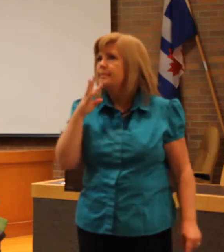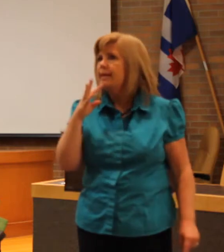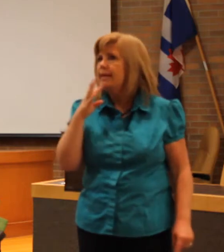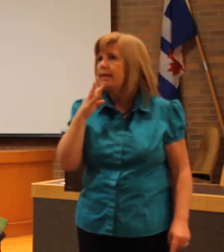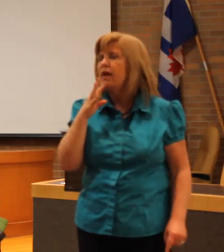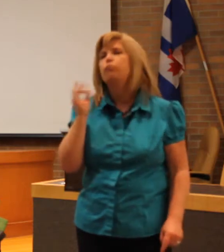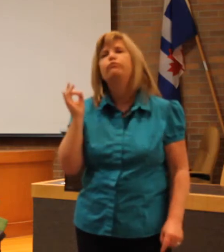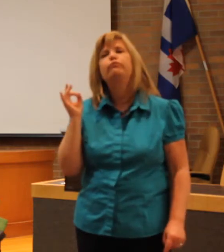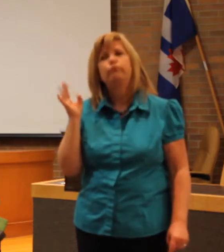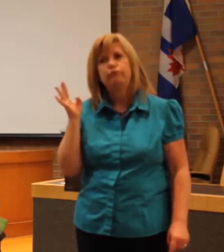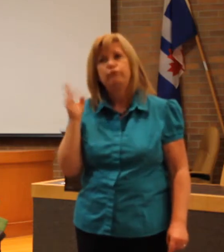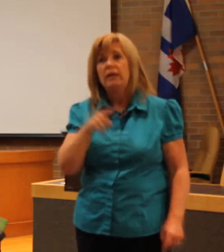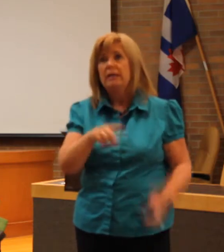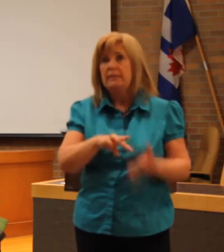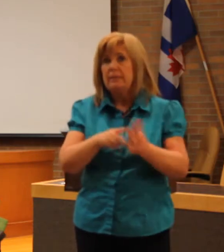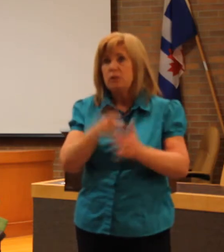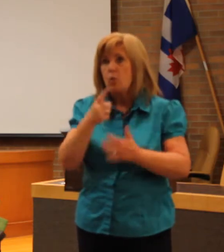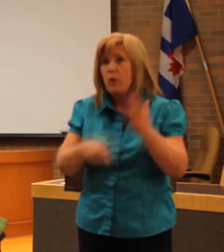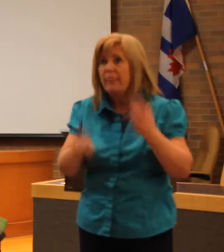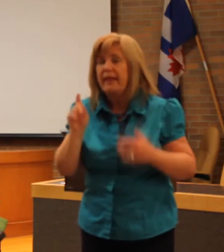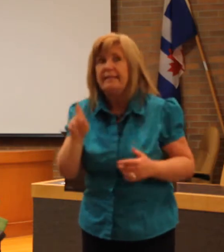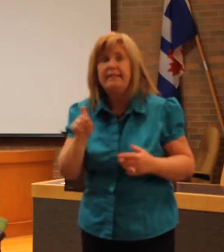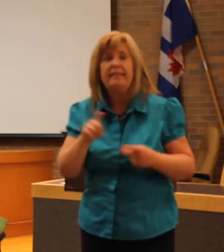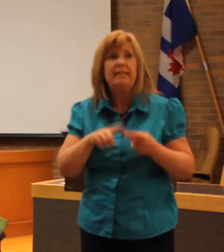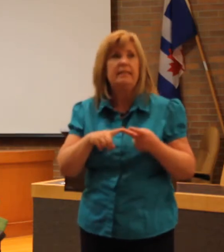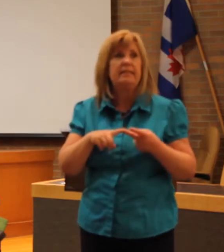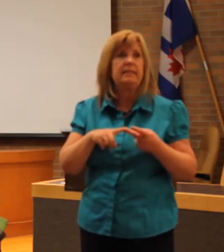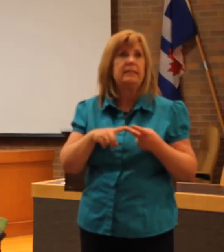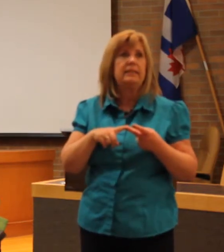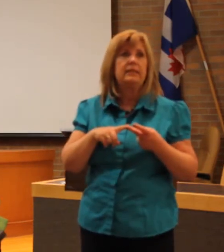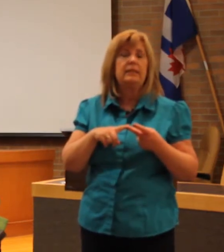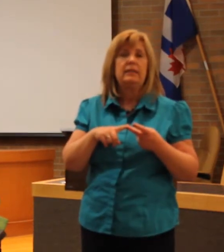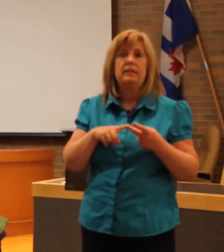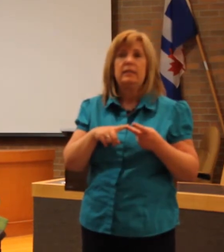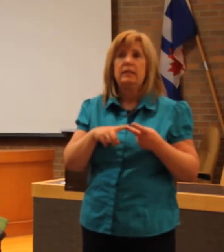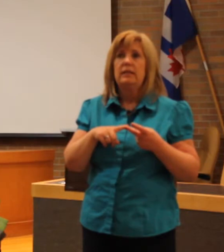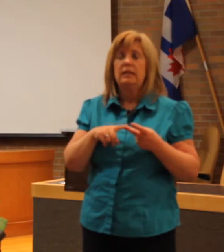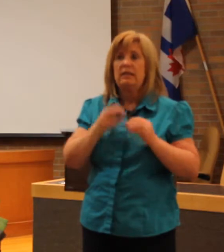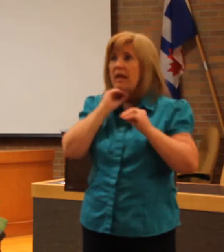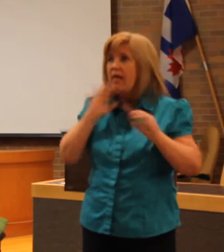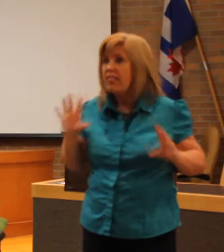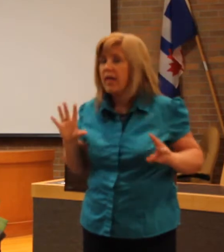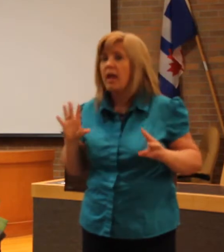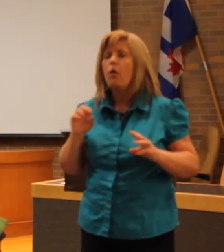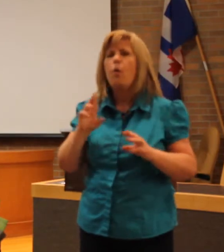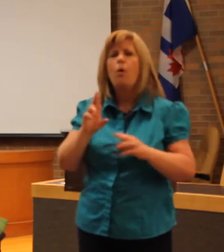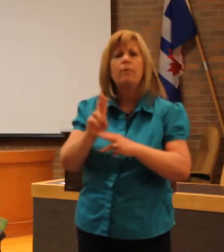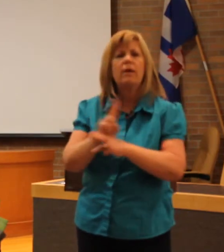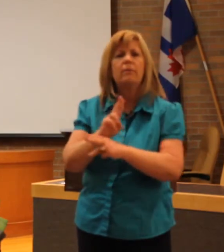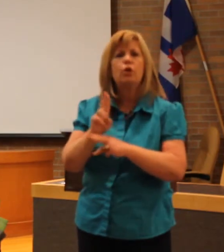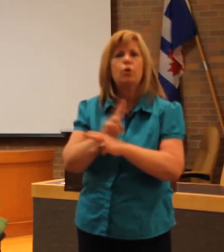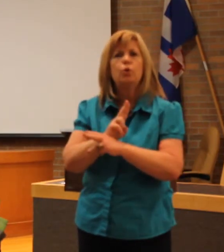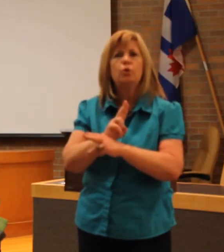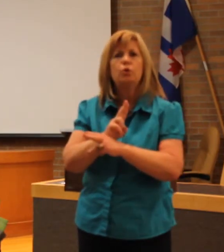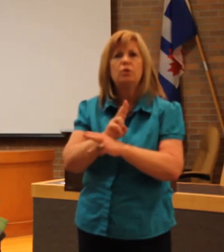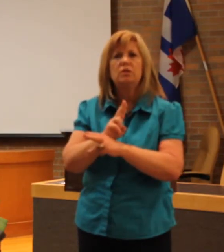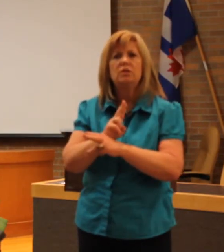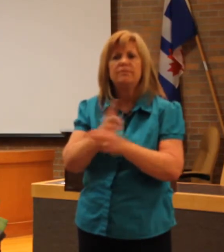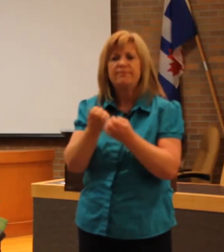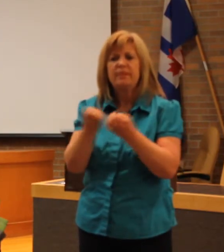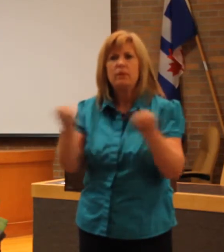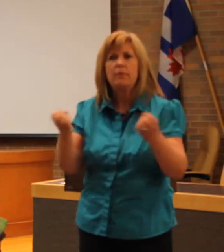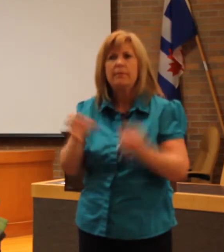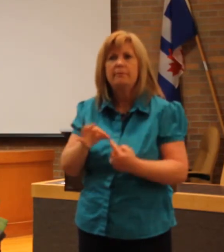communicate their needs at all or they may communicate their needs using perhaps an assistive communication